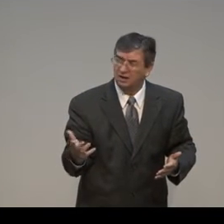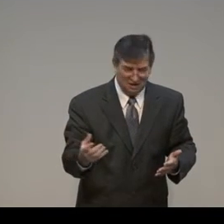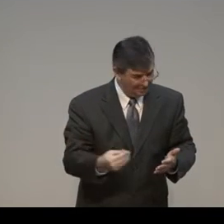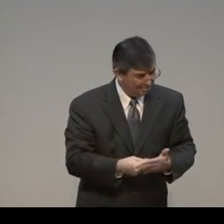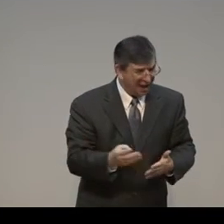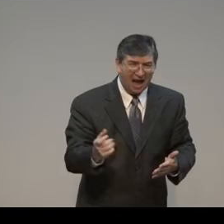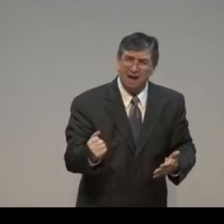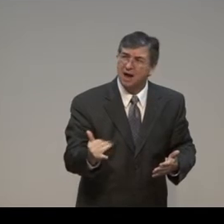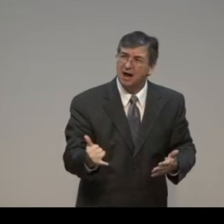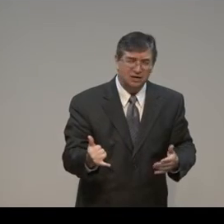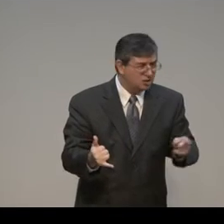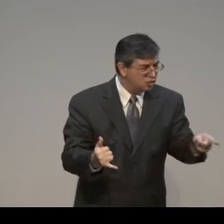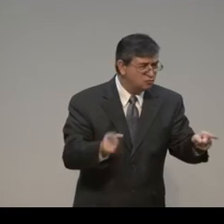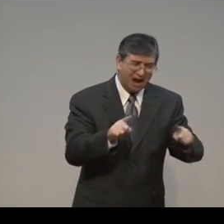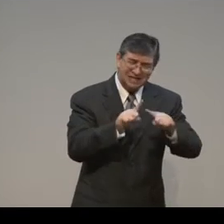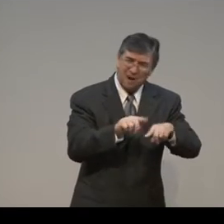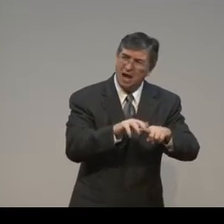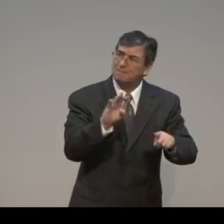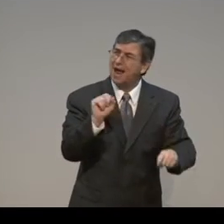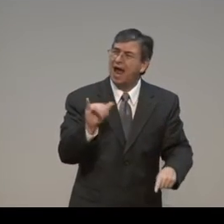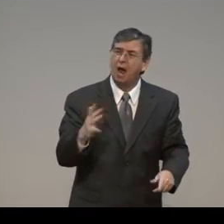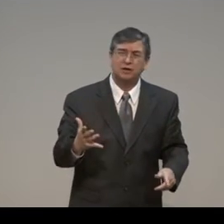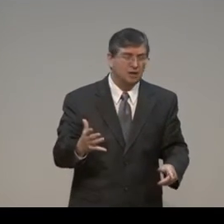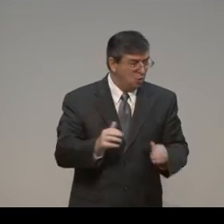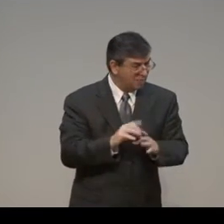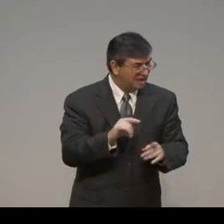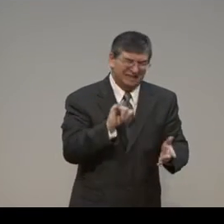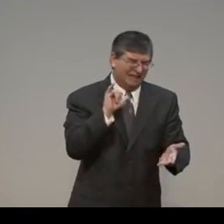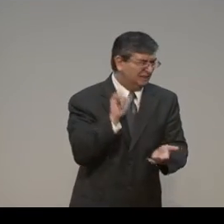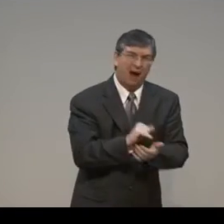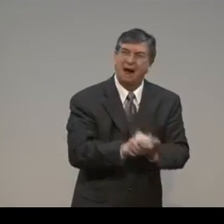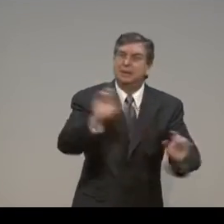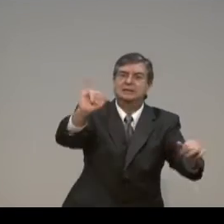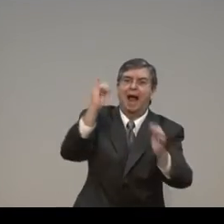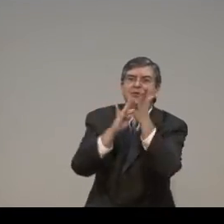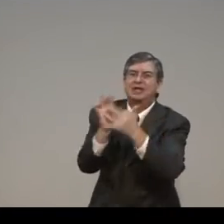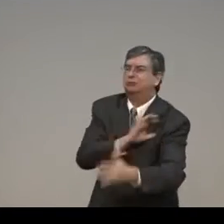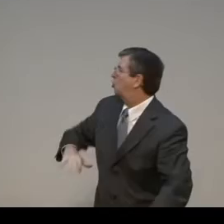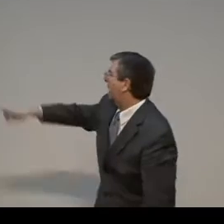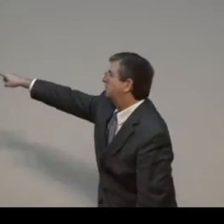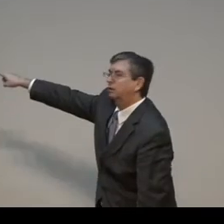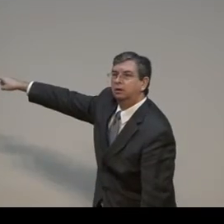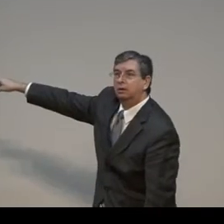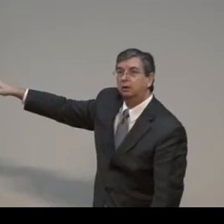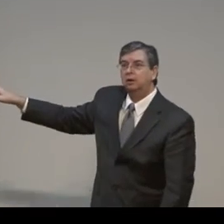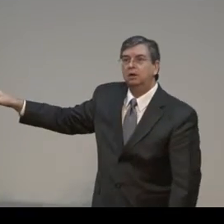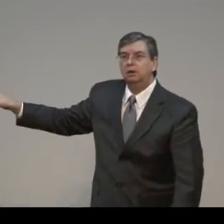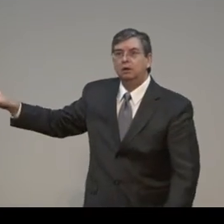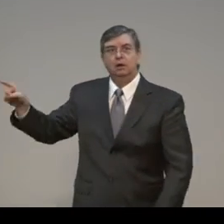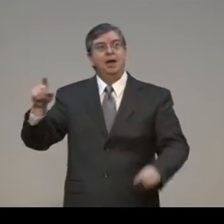You are out of your hand, huh? That's not a battery. You gotta buy a battery. The saying of Jesus Christ